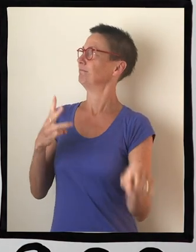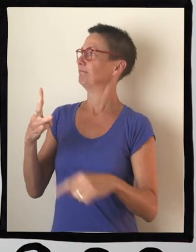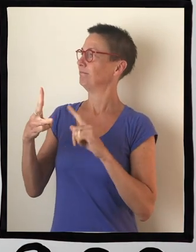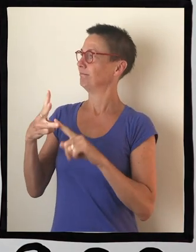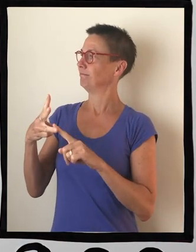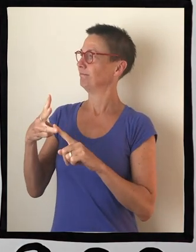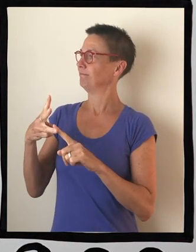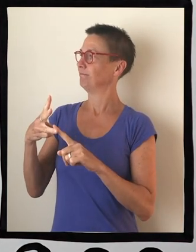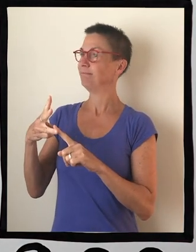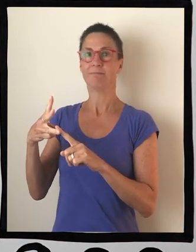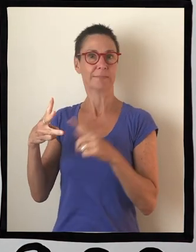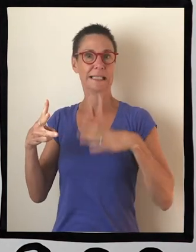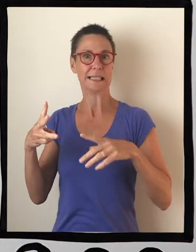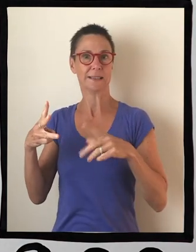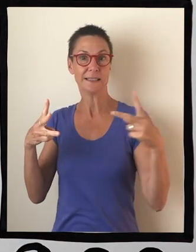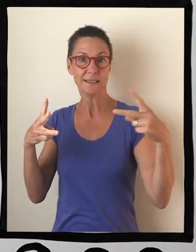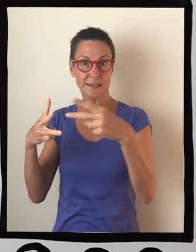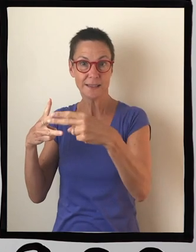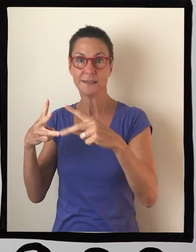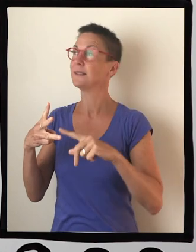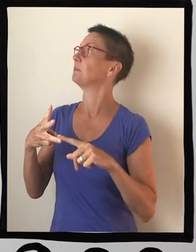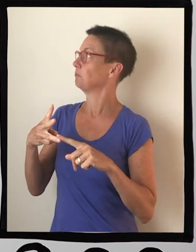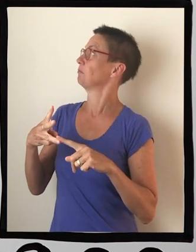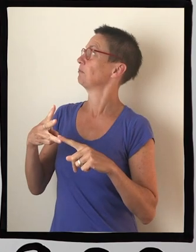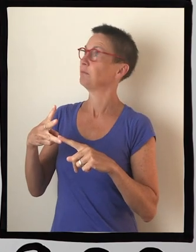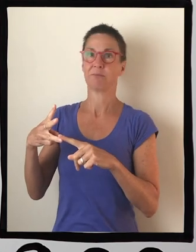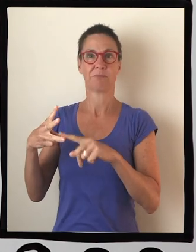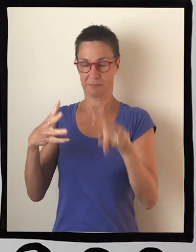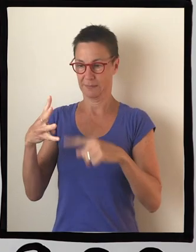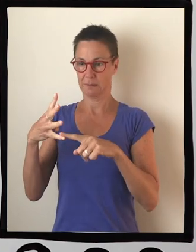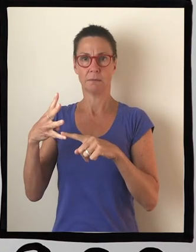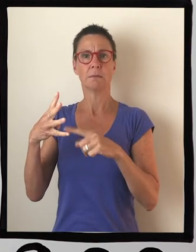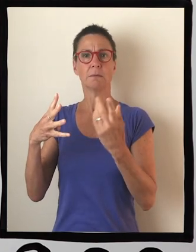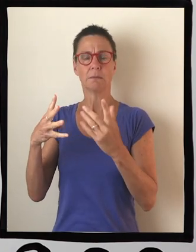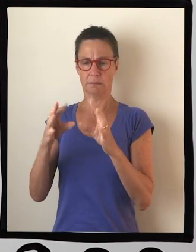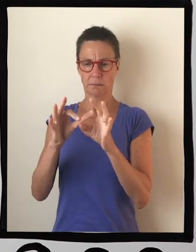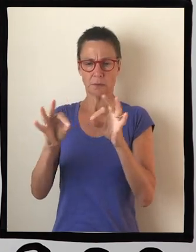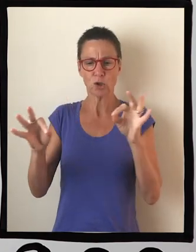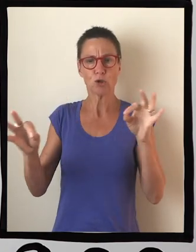You're going to need some scissors. Check. Check. You're going to need some string. Check.